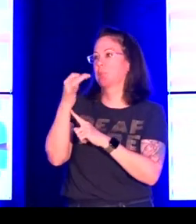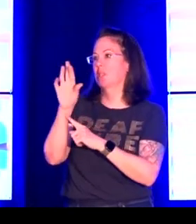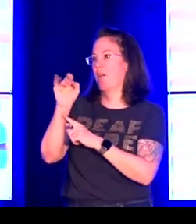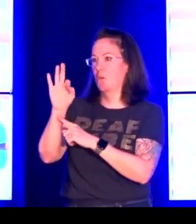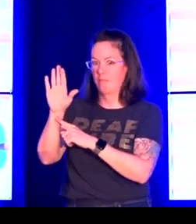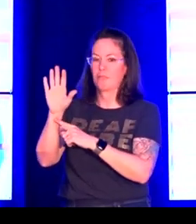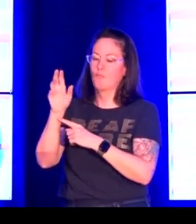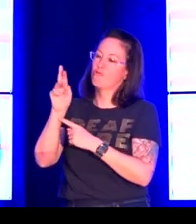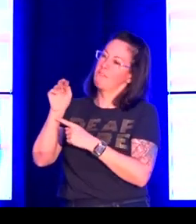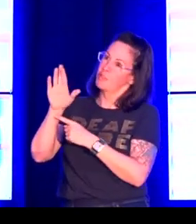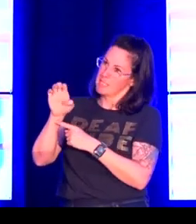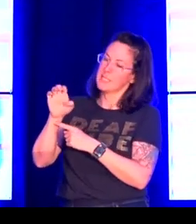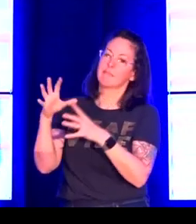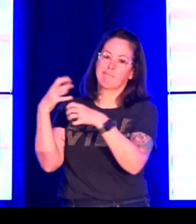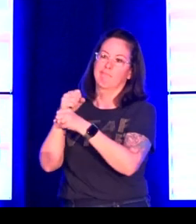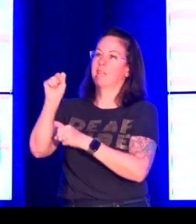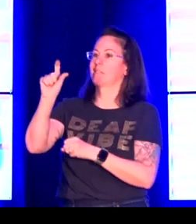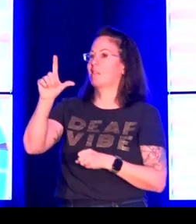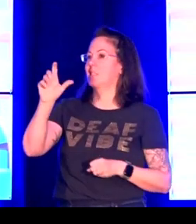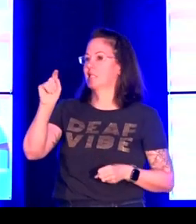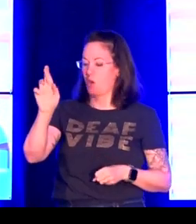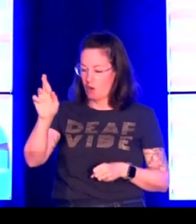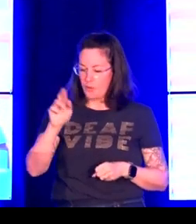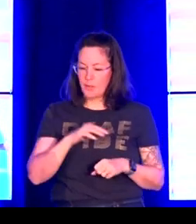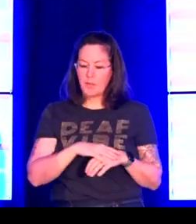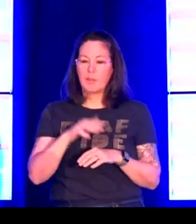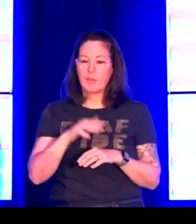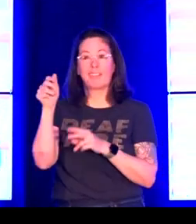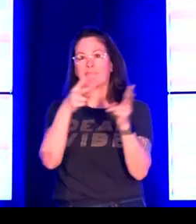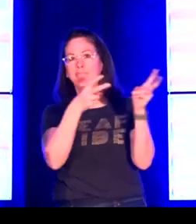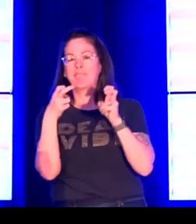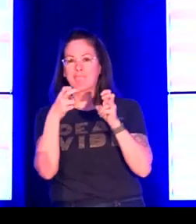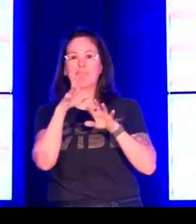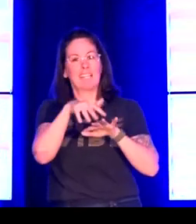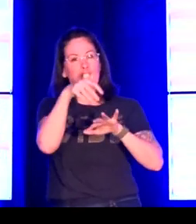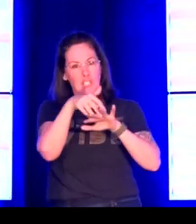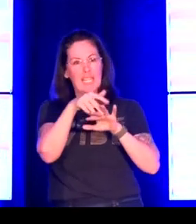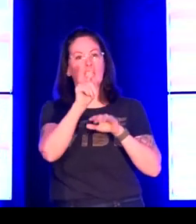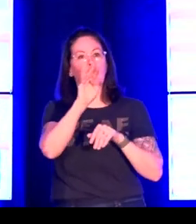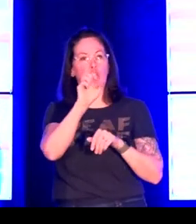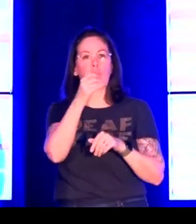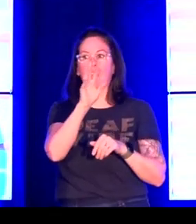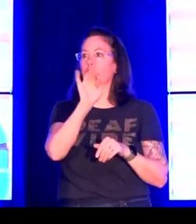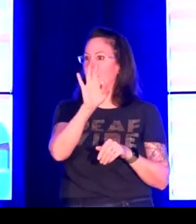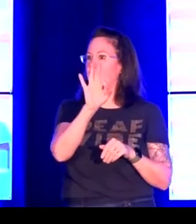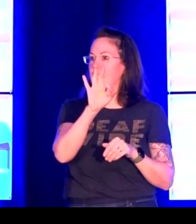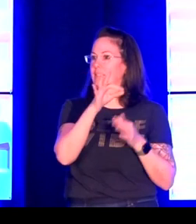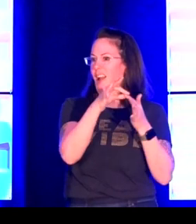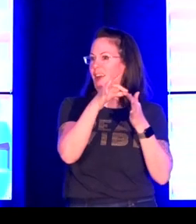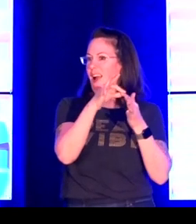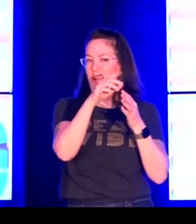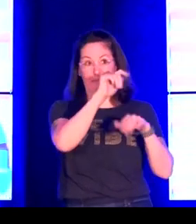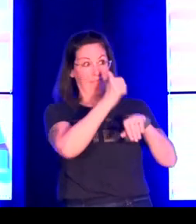so again this is stands for sign language communities terms of reference principles they